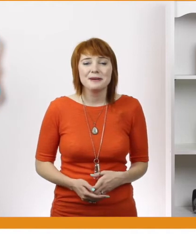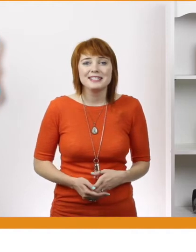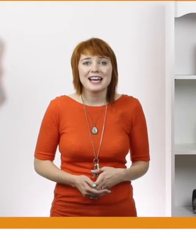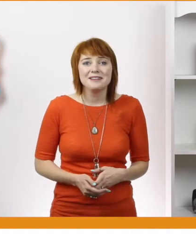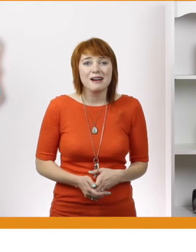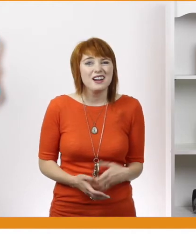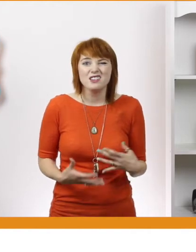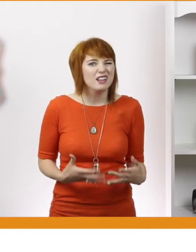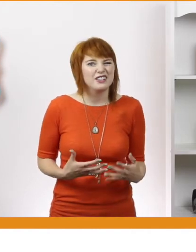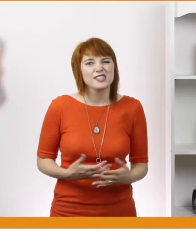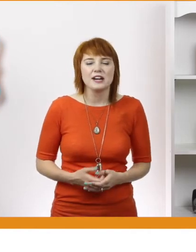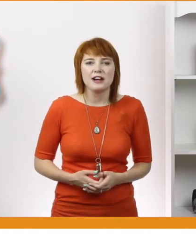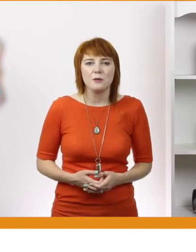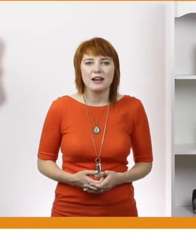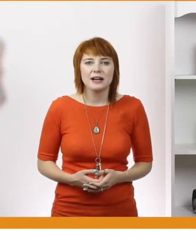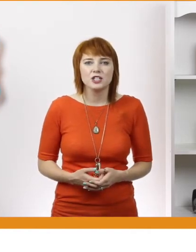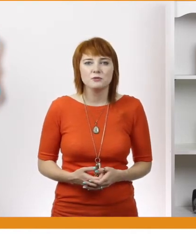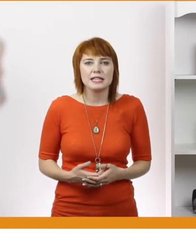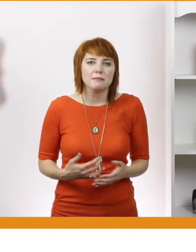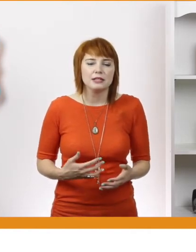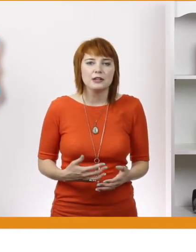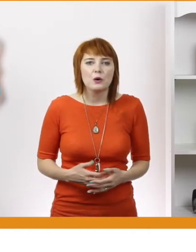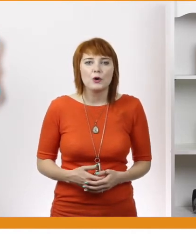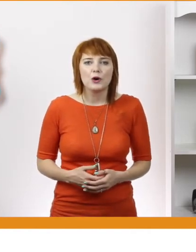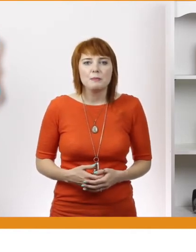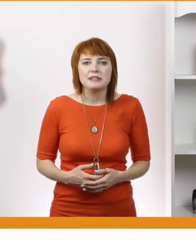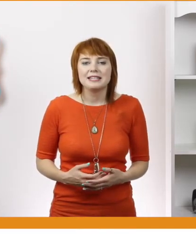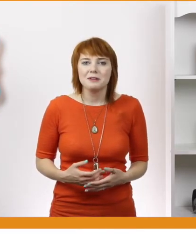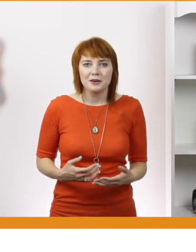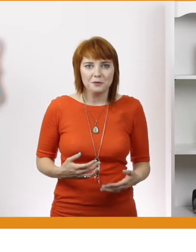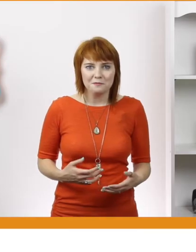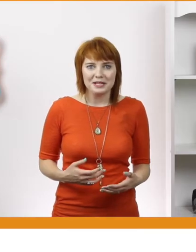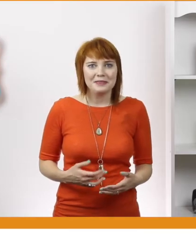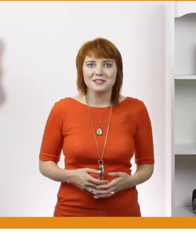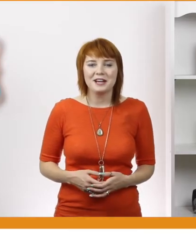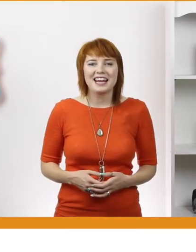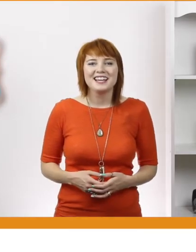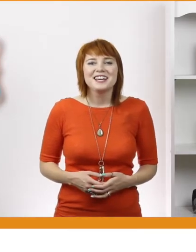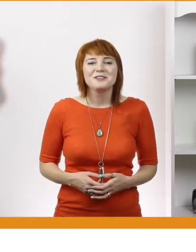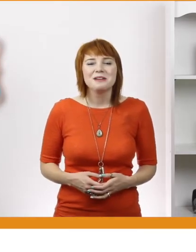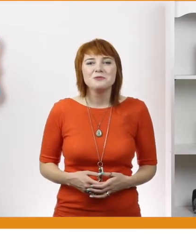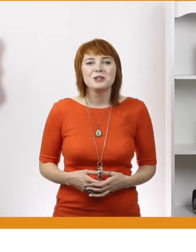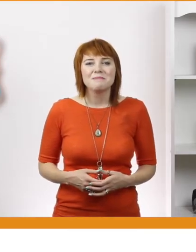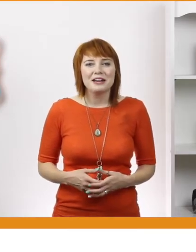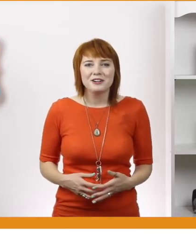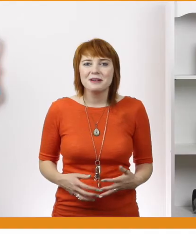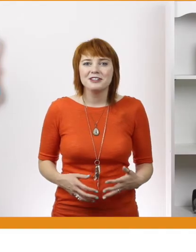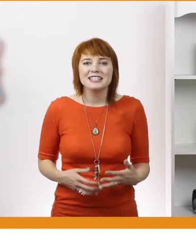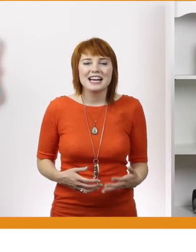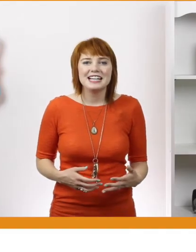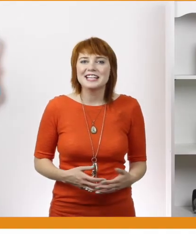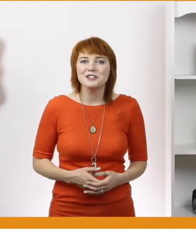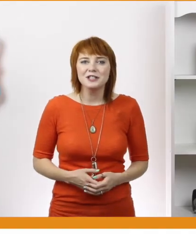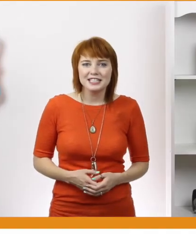know that your baby's sign might not look like your sign right away. It might just resemble it or be the same kind of movement and that's okay. Your baby will get better